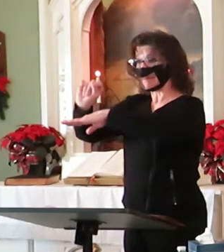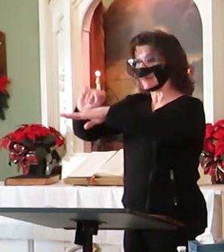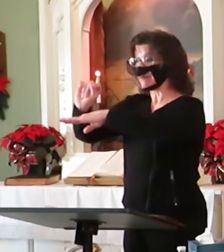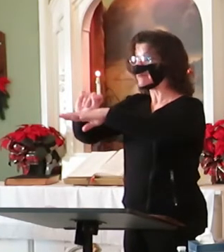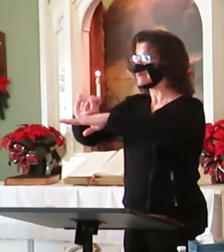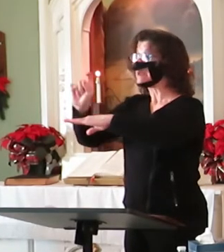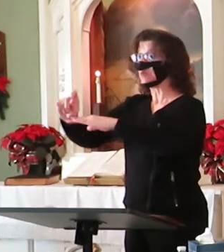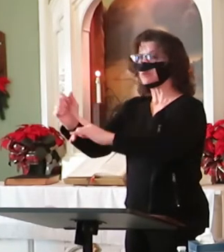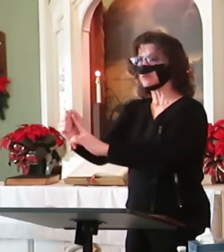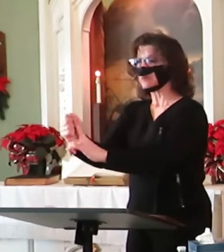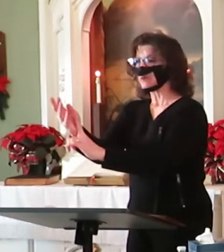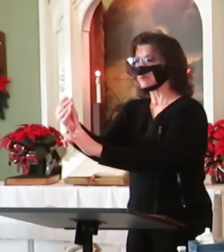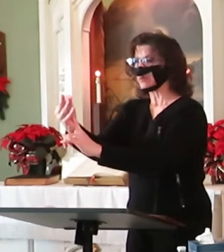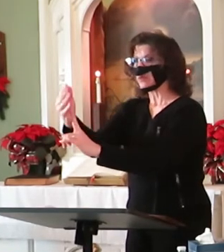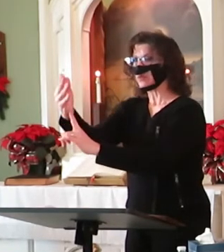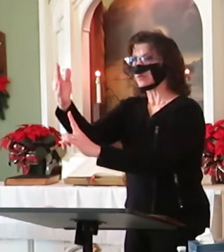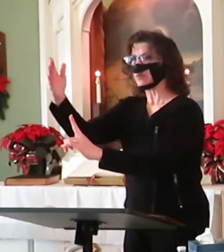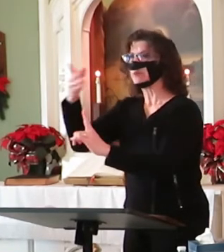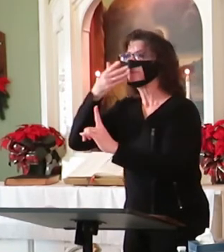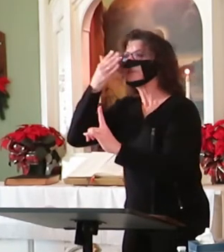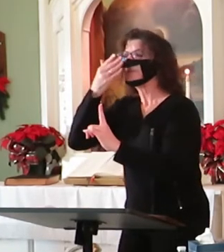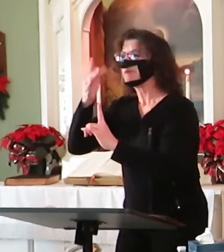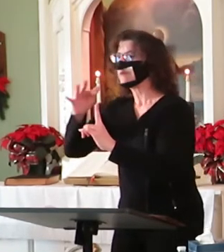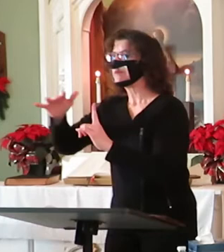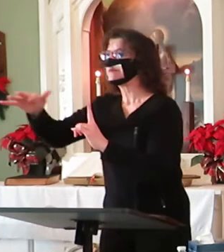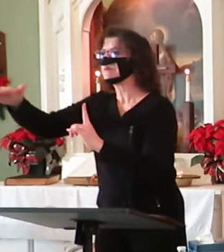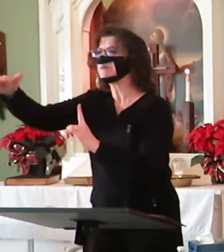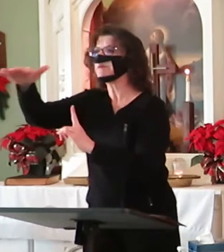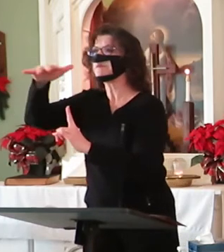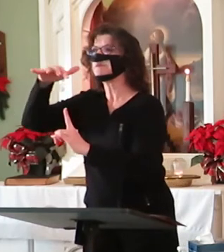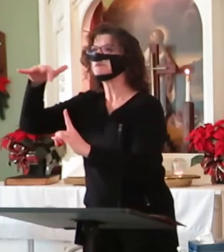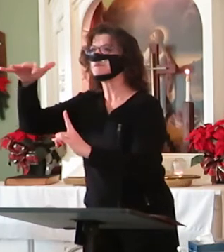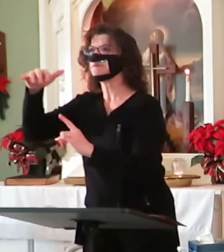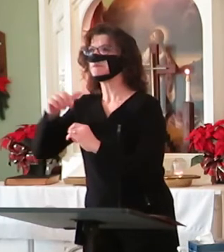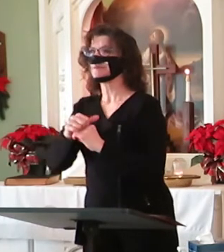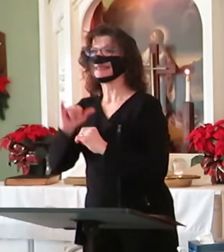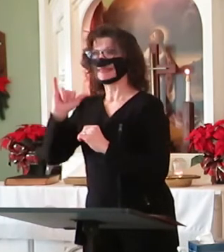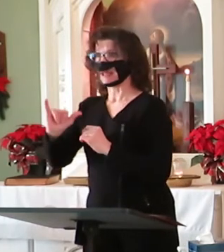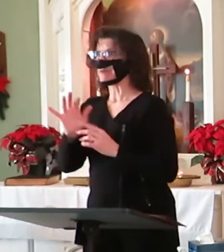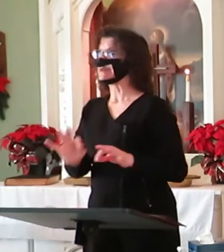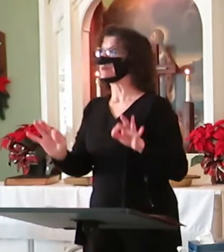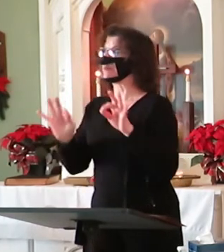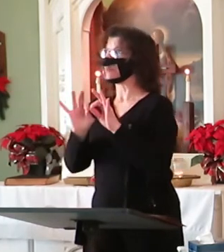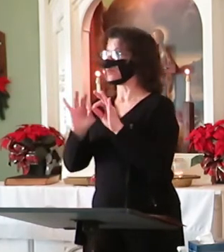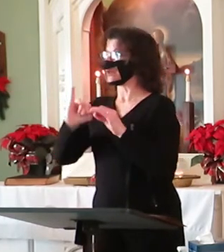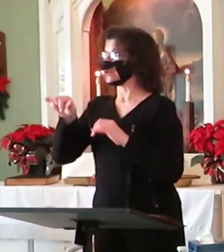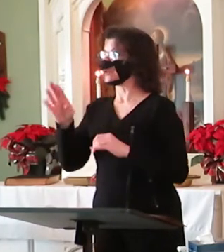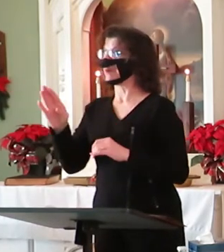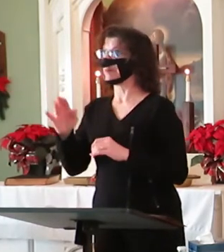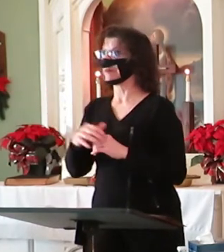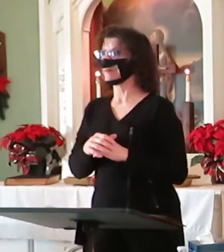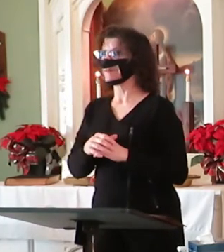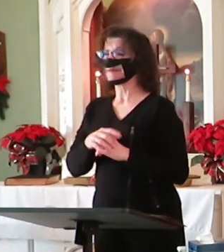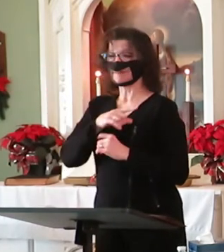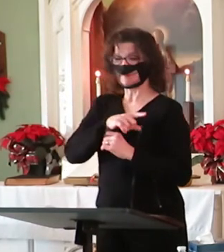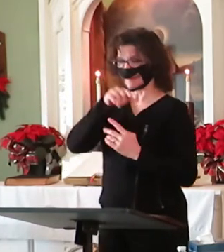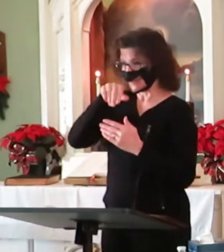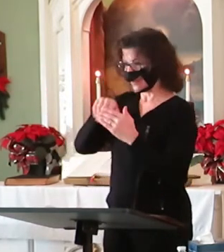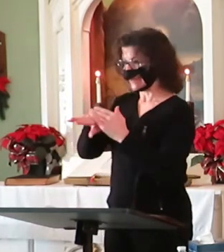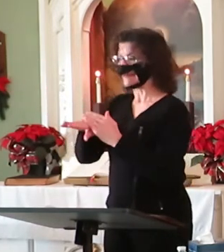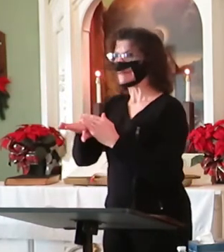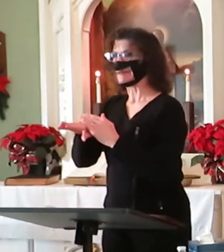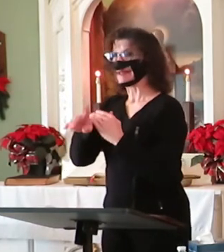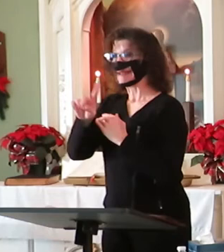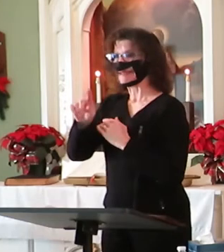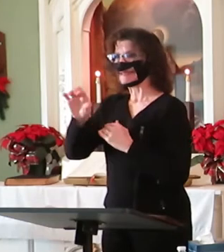an act of worship that were not given to many. While in the temple, an angel appeared, and Zacharias saw